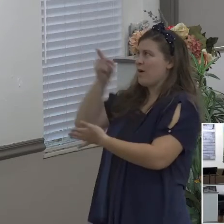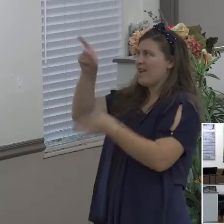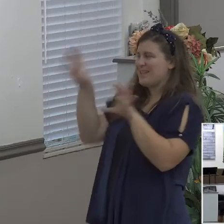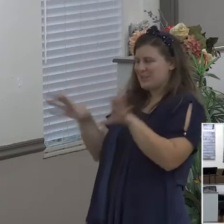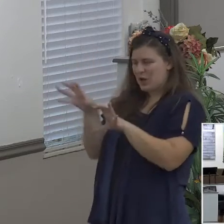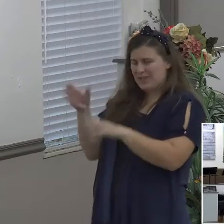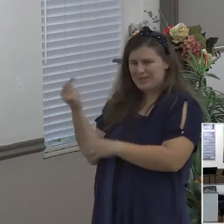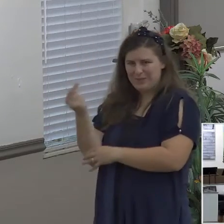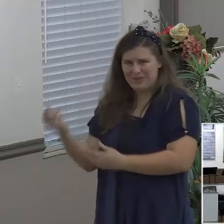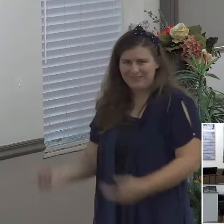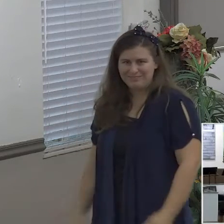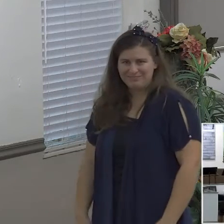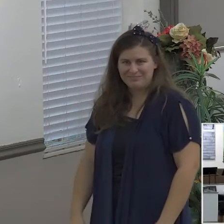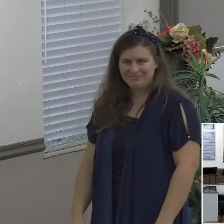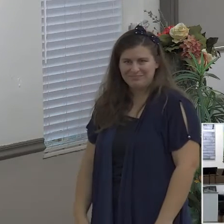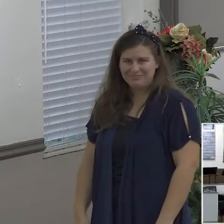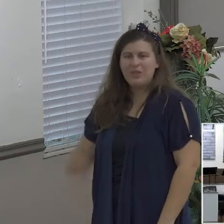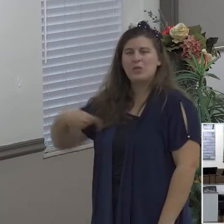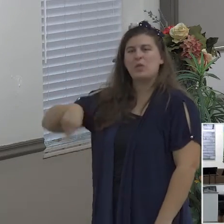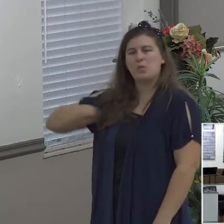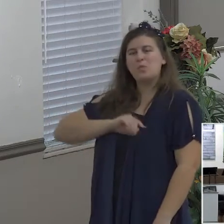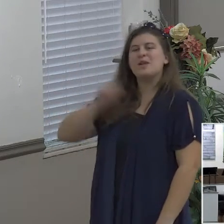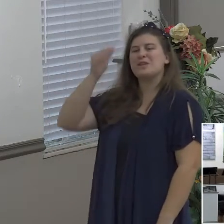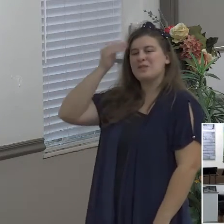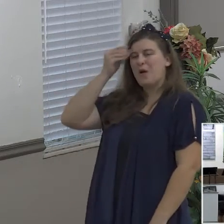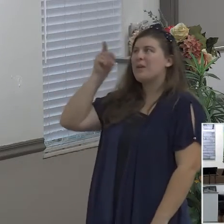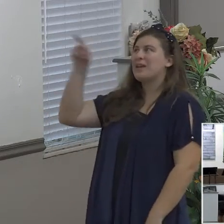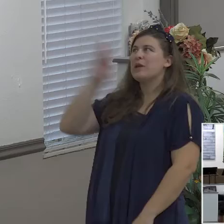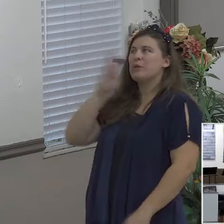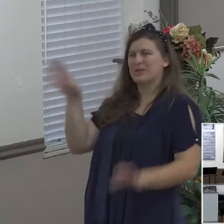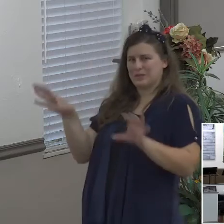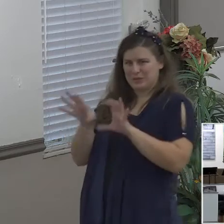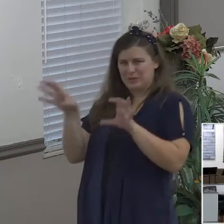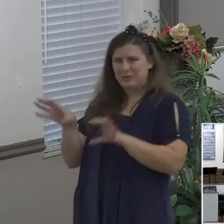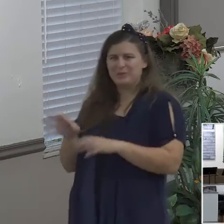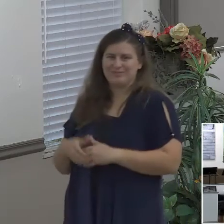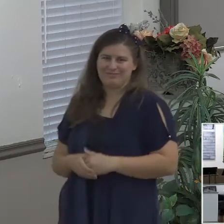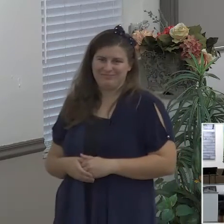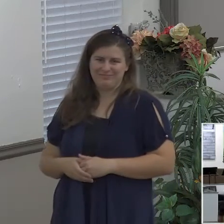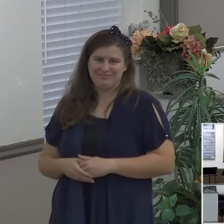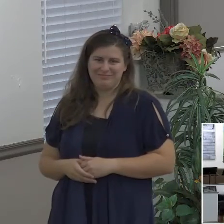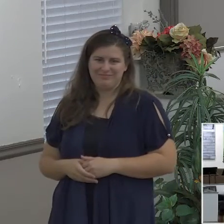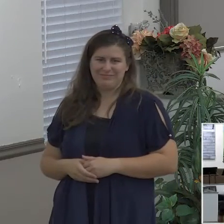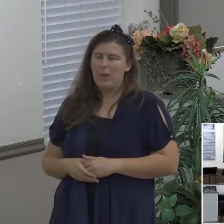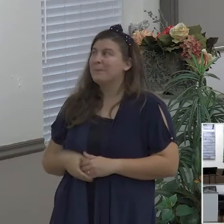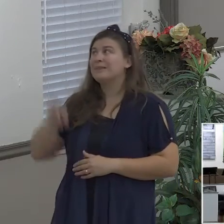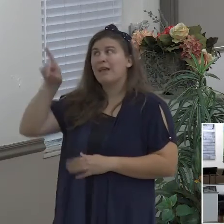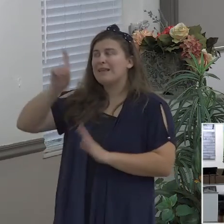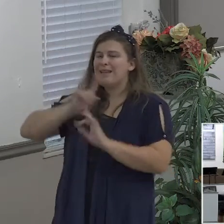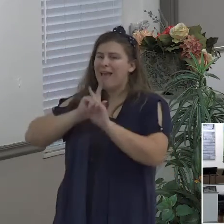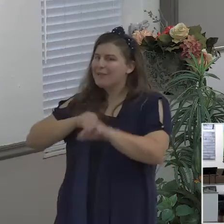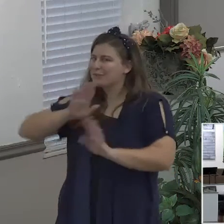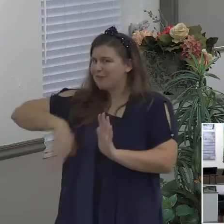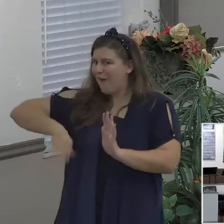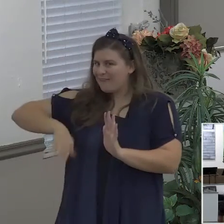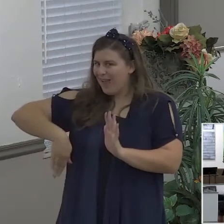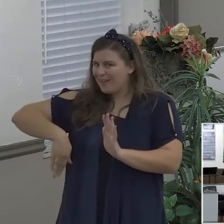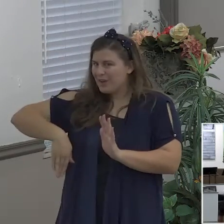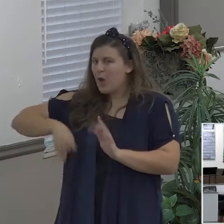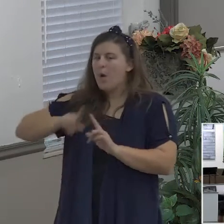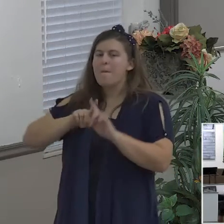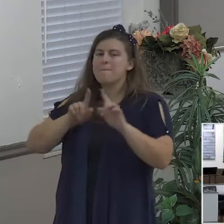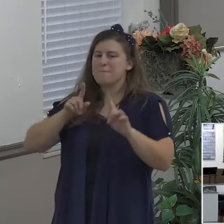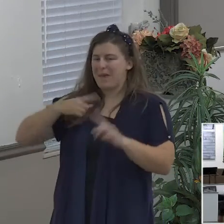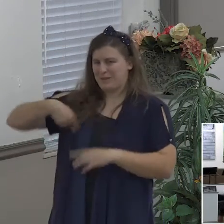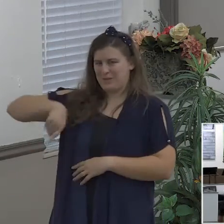been answered yet hello does that sound familiar